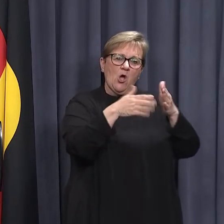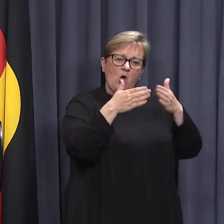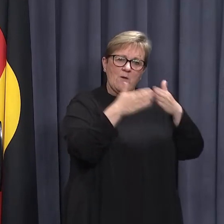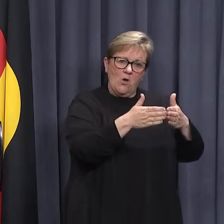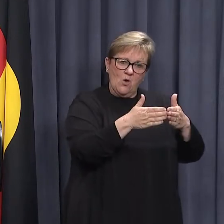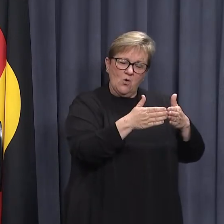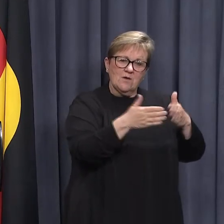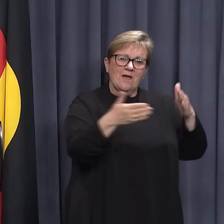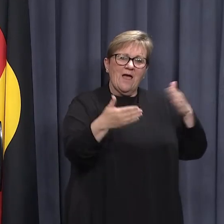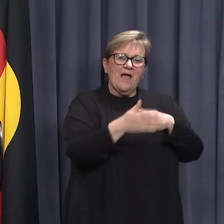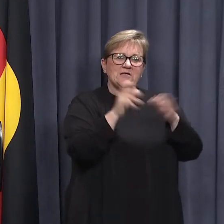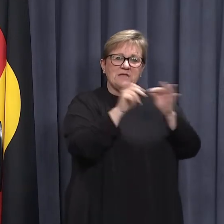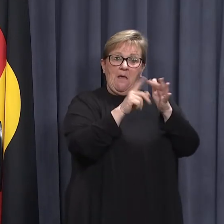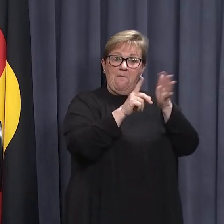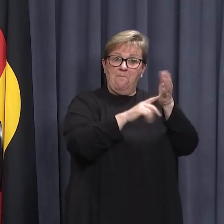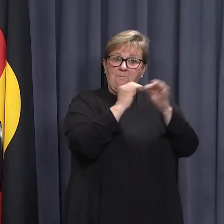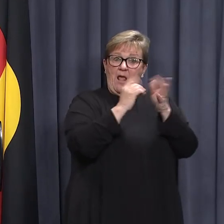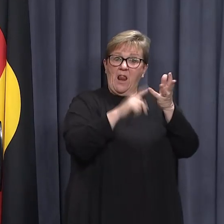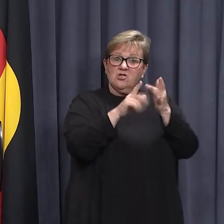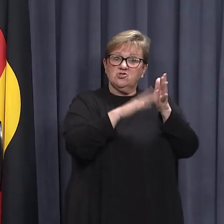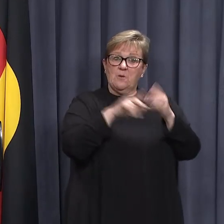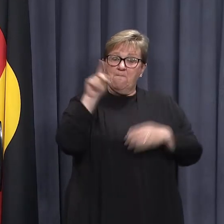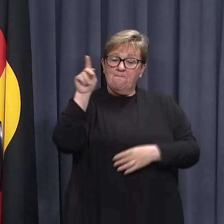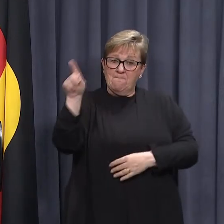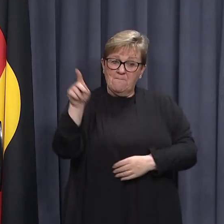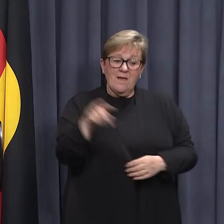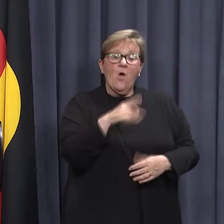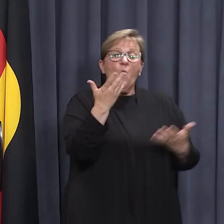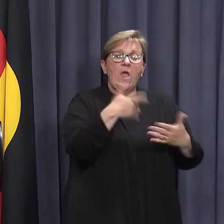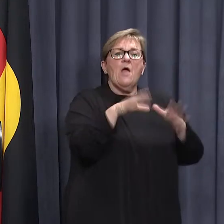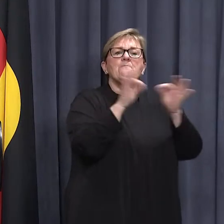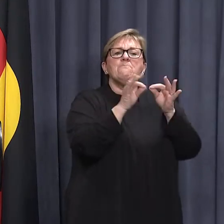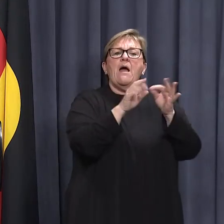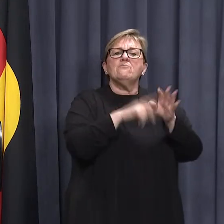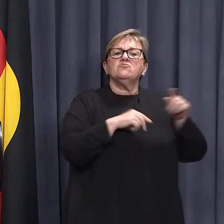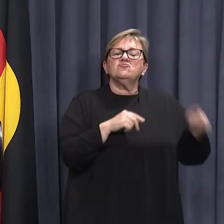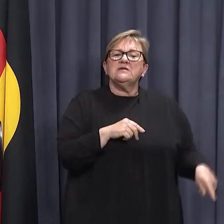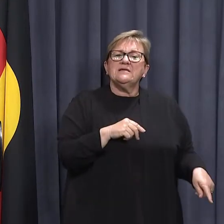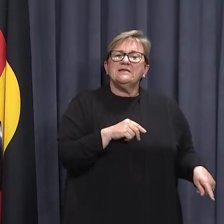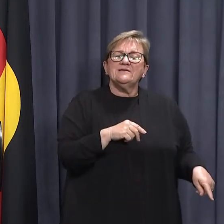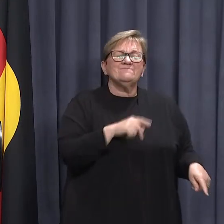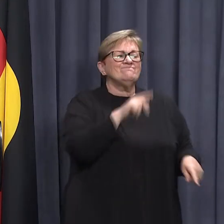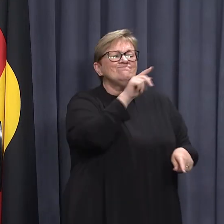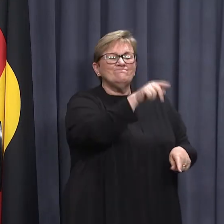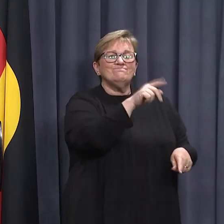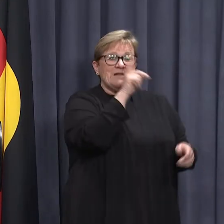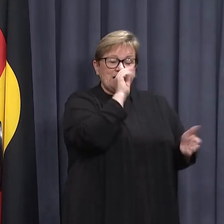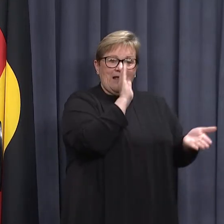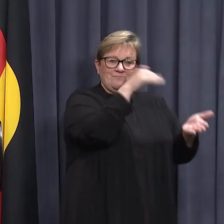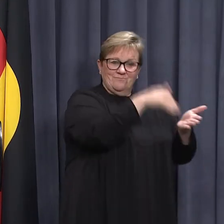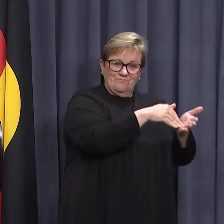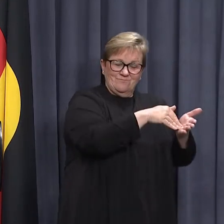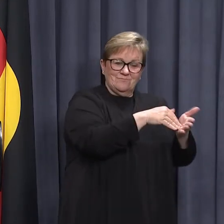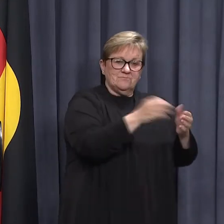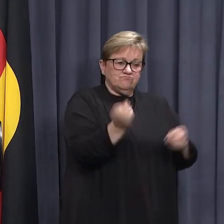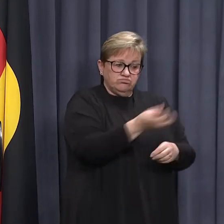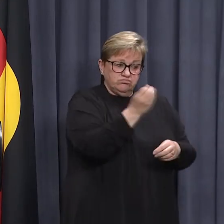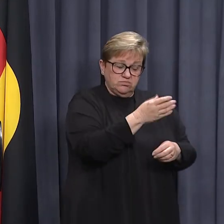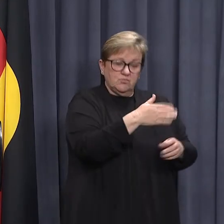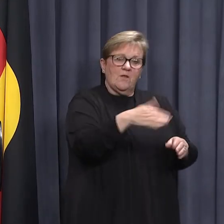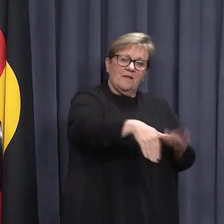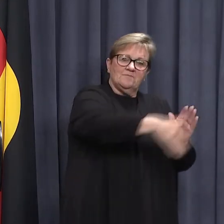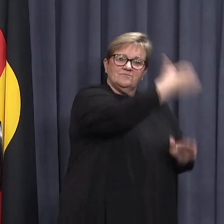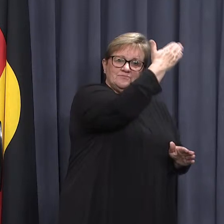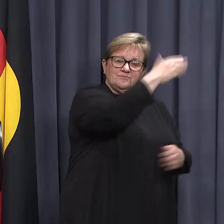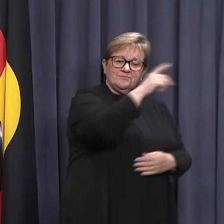sailing under the flag of Belgium. It is travelling to Bunbury where we are advised it can safely load and continue to travel on.